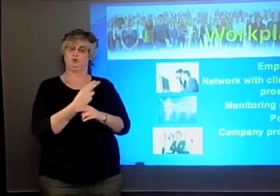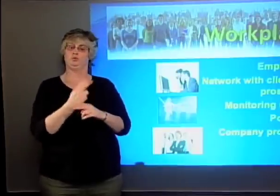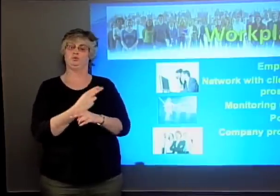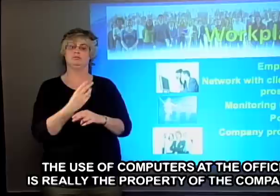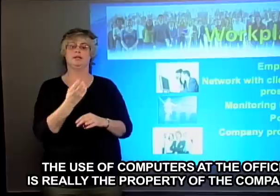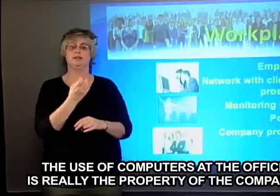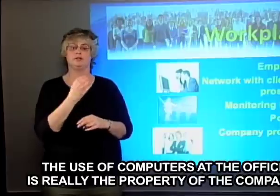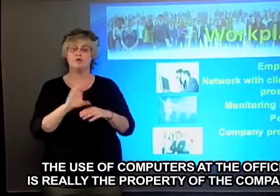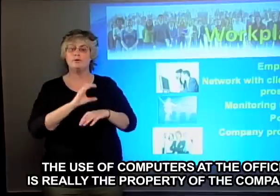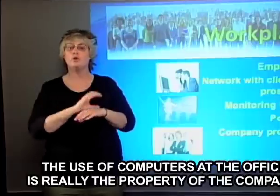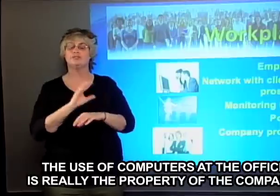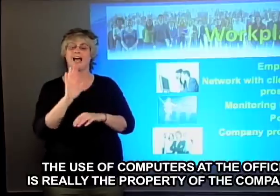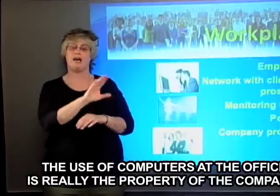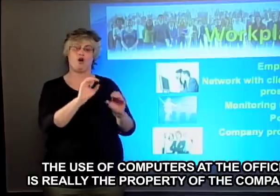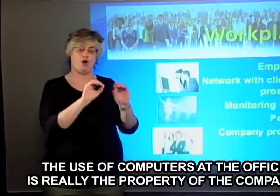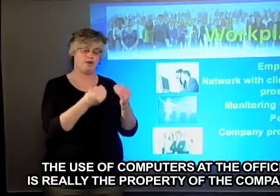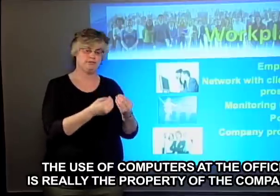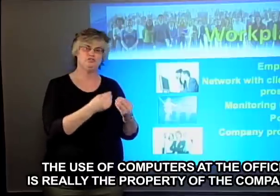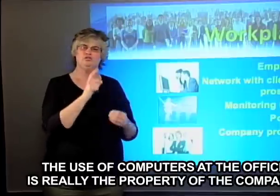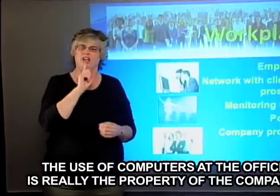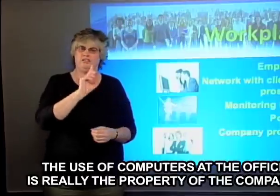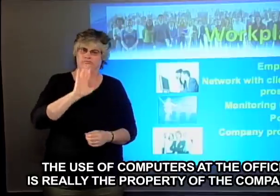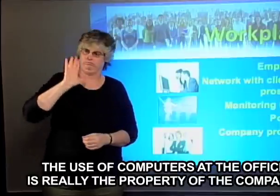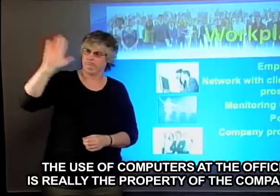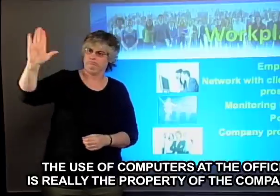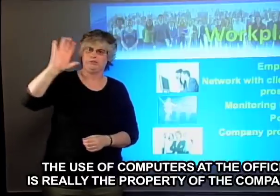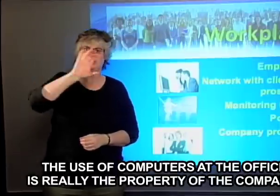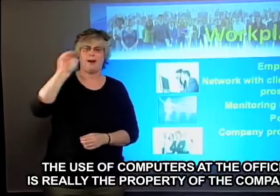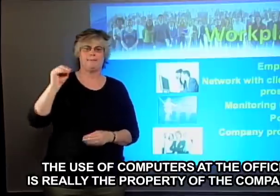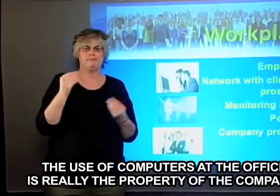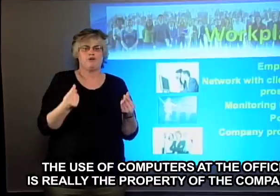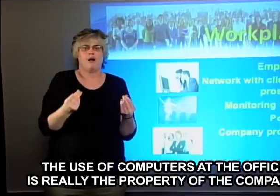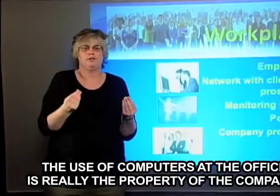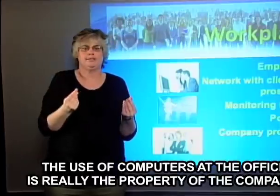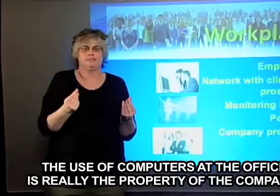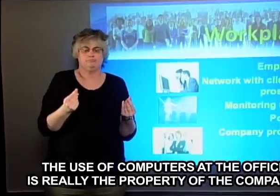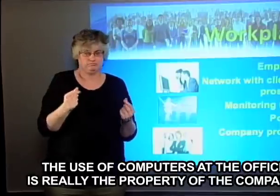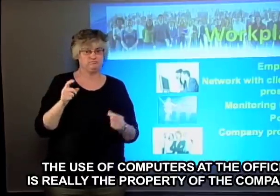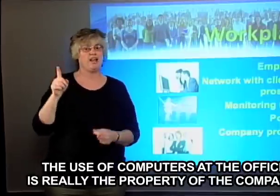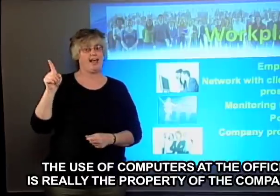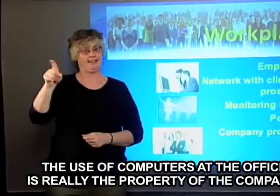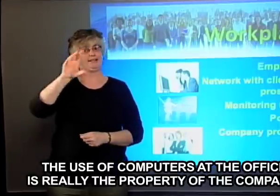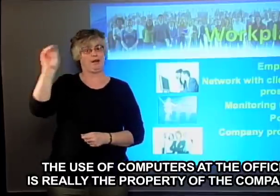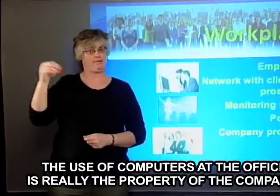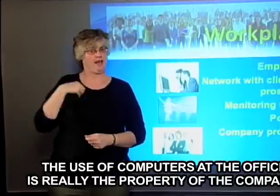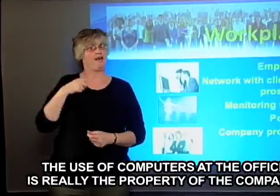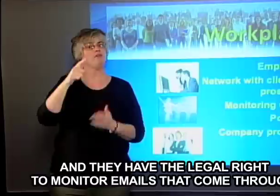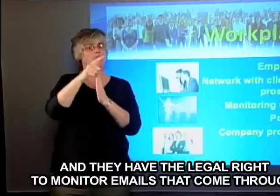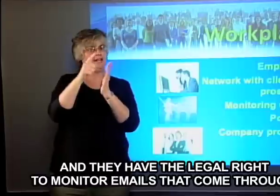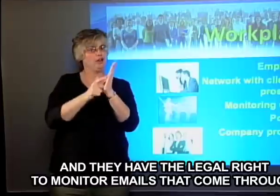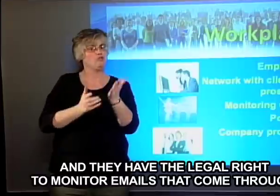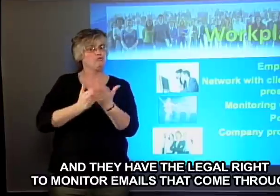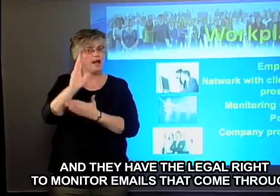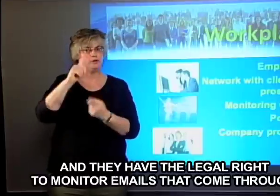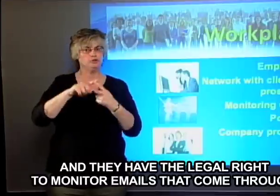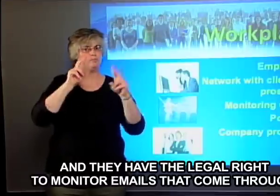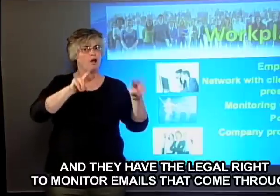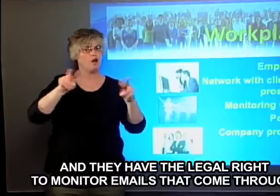The use of computers at the office is really the property of the company and they have the legal right